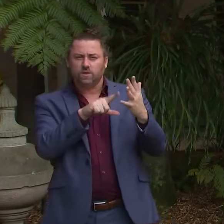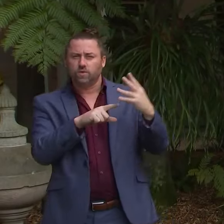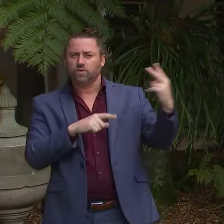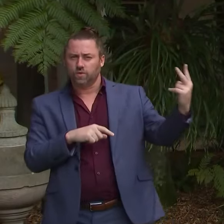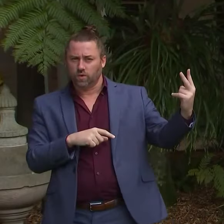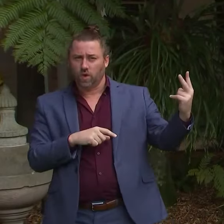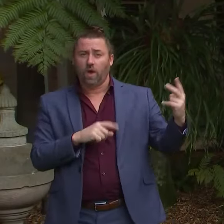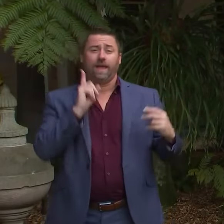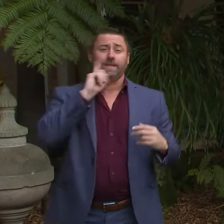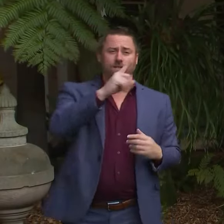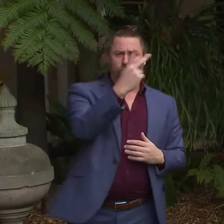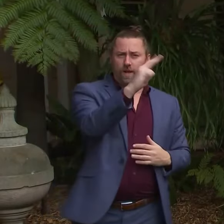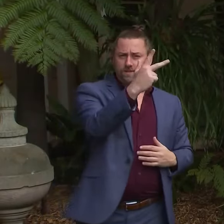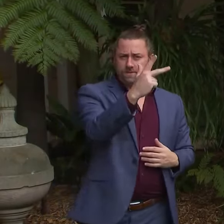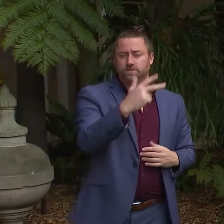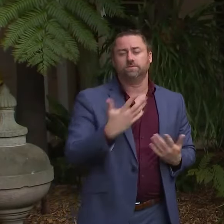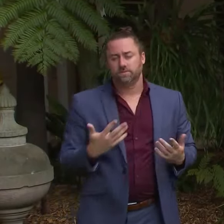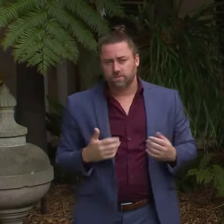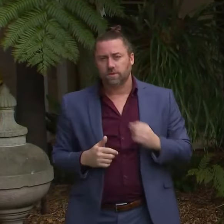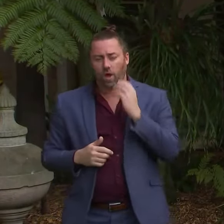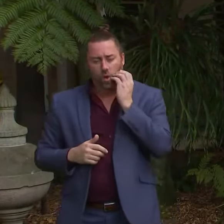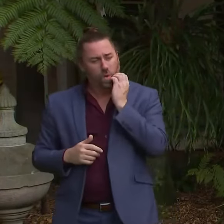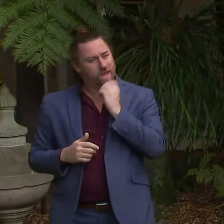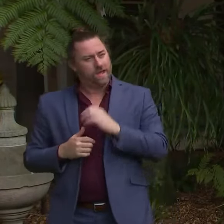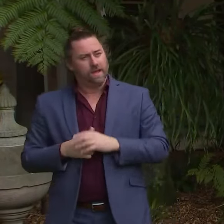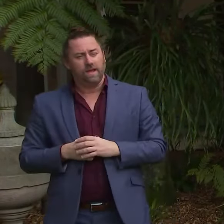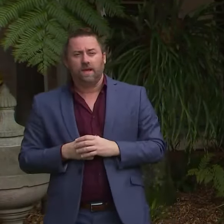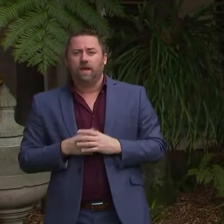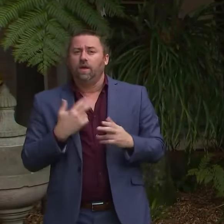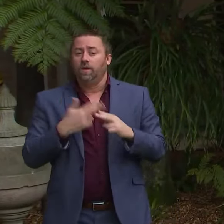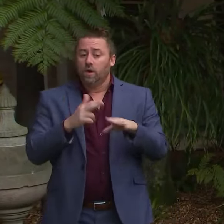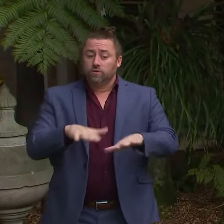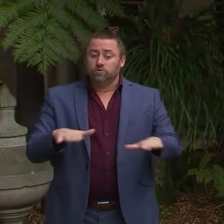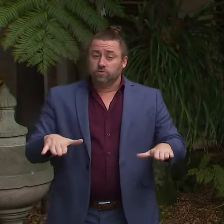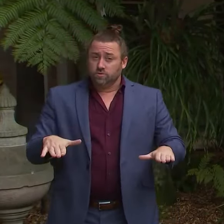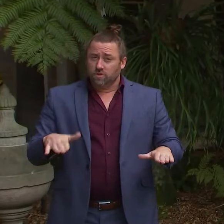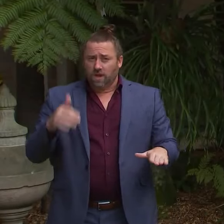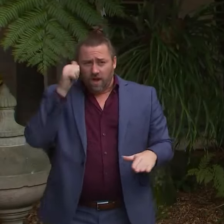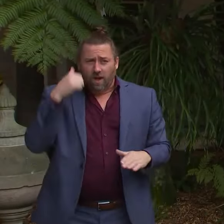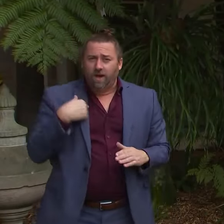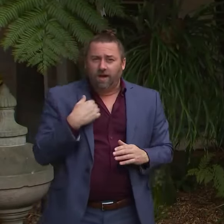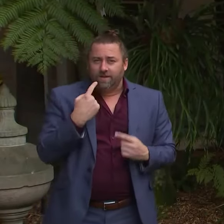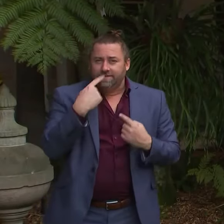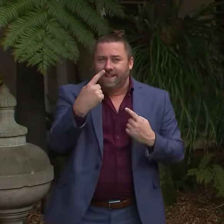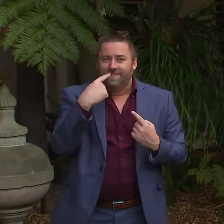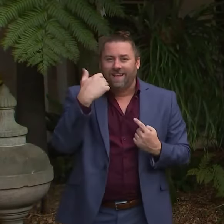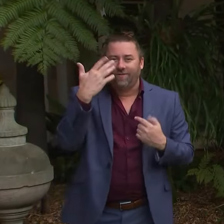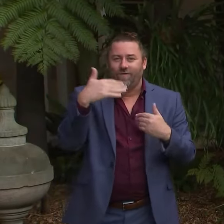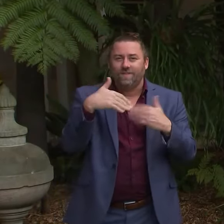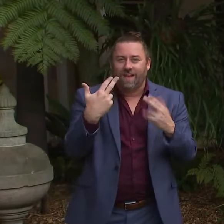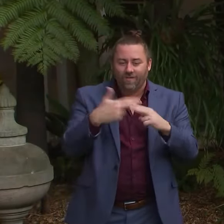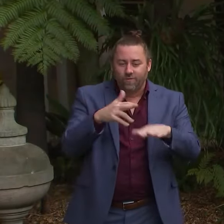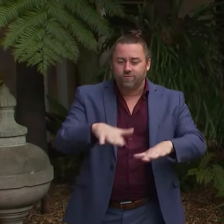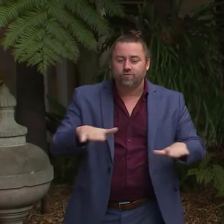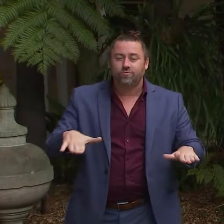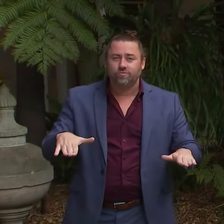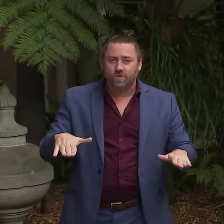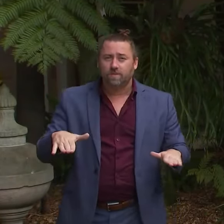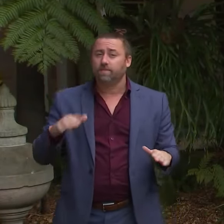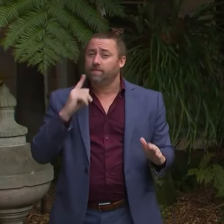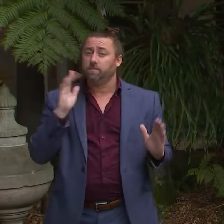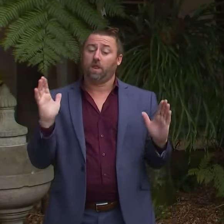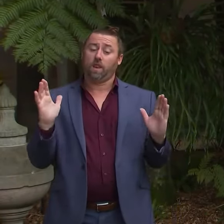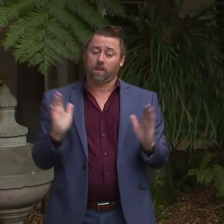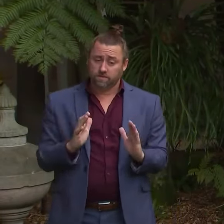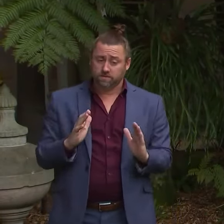There were 28 yesterday. The numbers, uh, in children, uh, that we're reporting has also, uh, declined somewhat